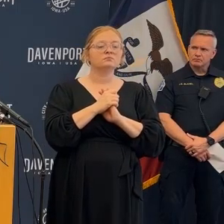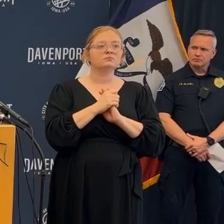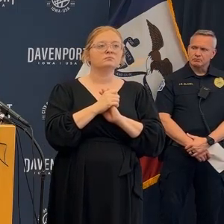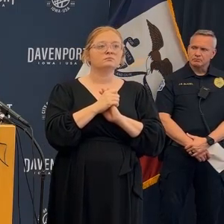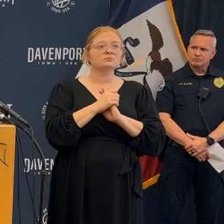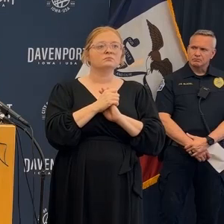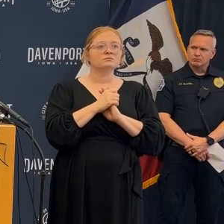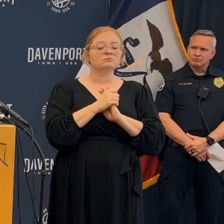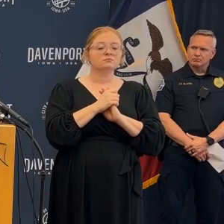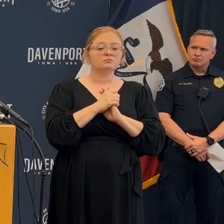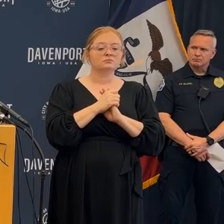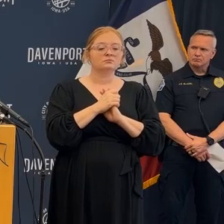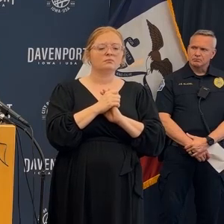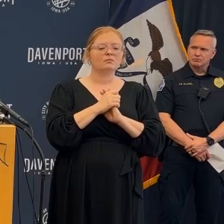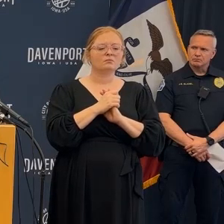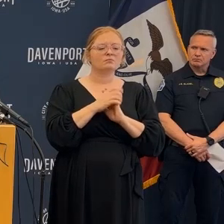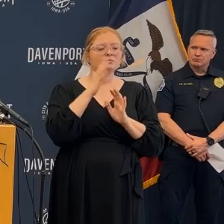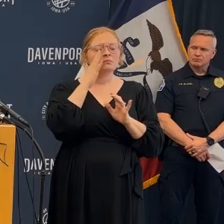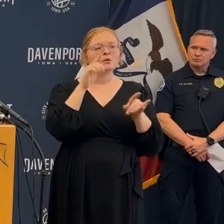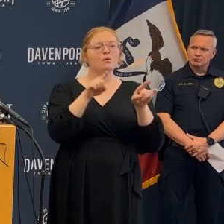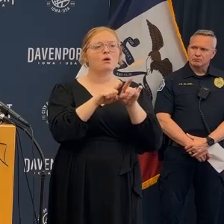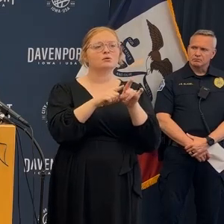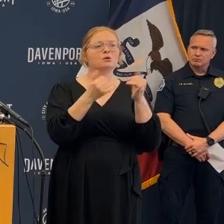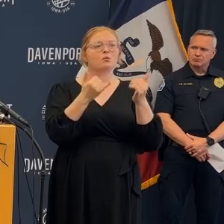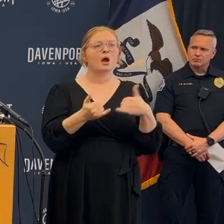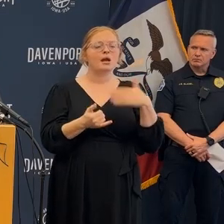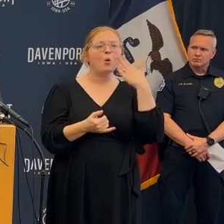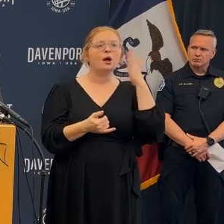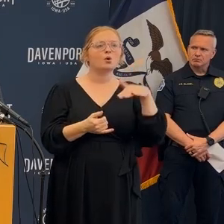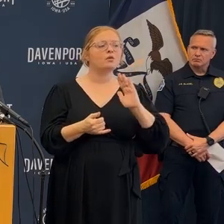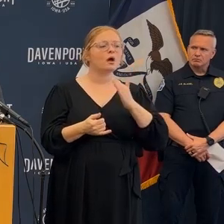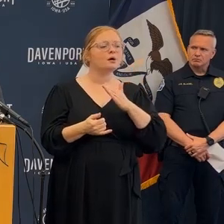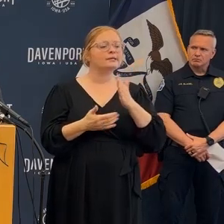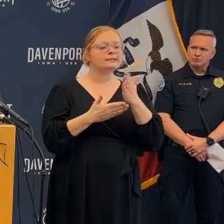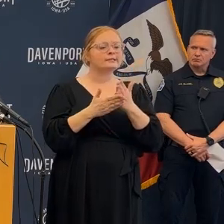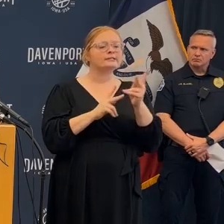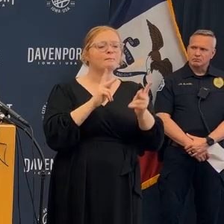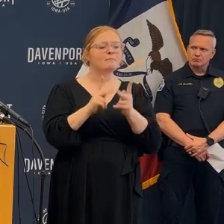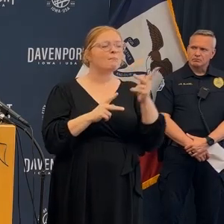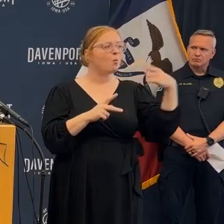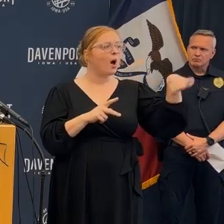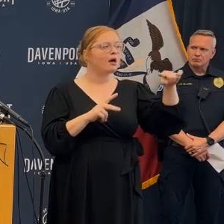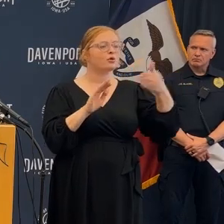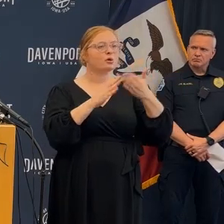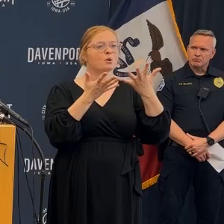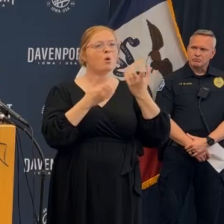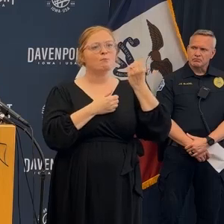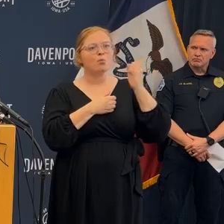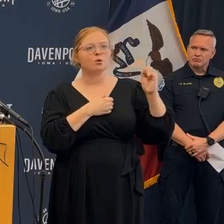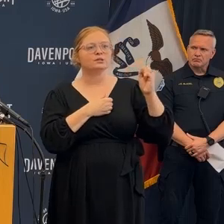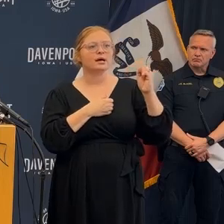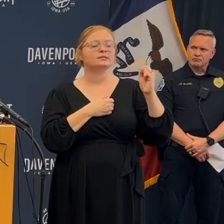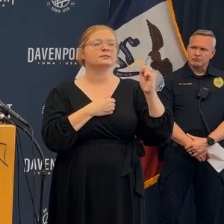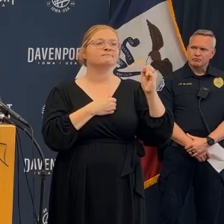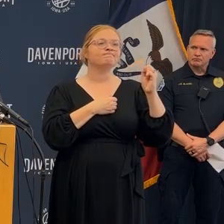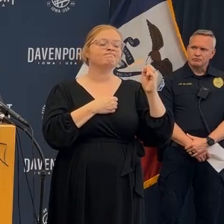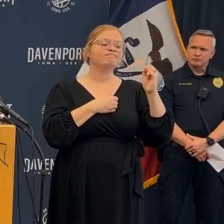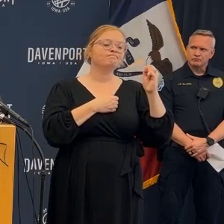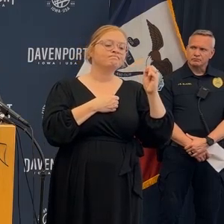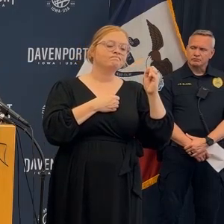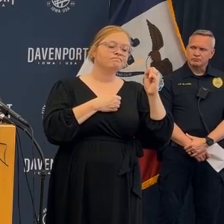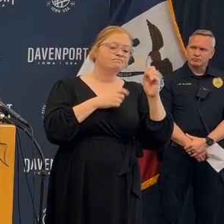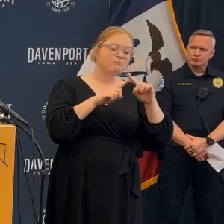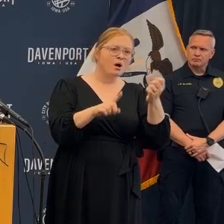but I'm going in anyway and I know there's been a lot of discussion about giving some people